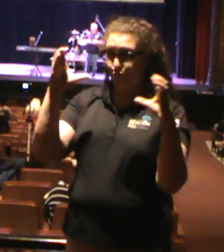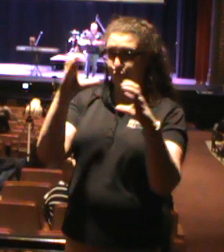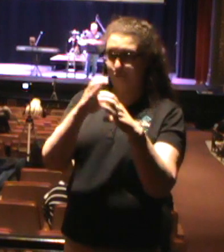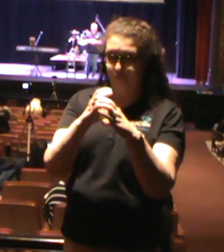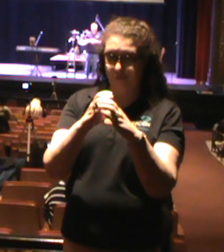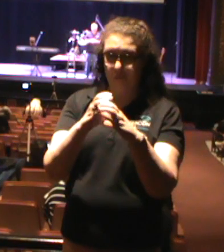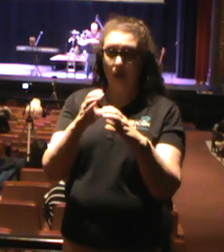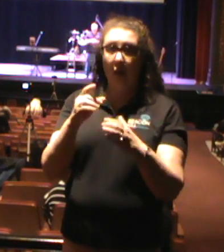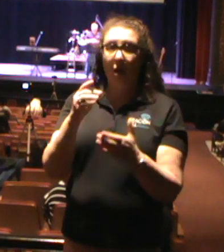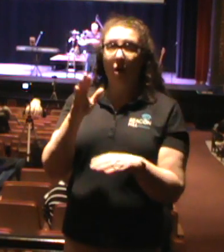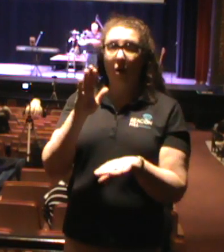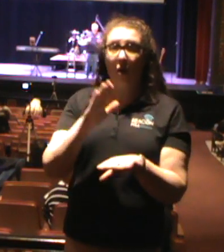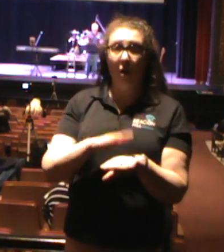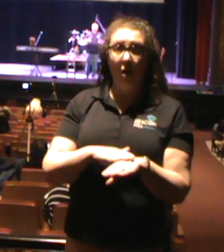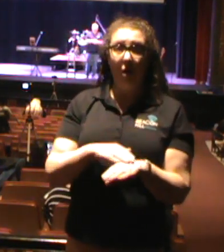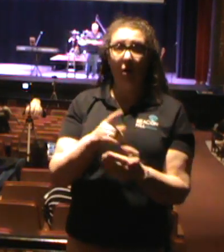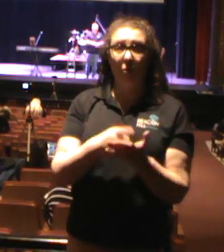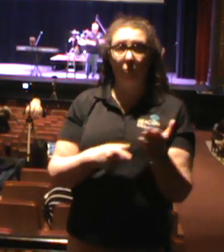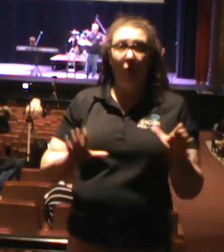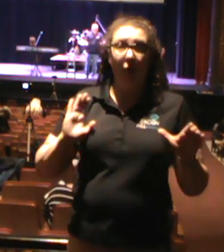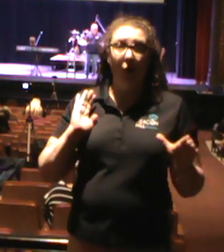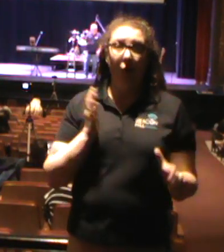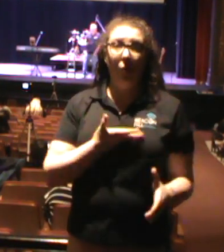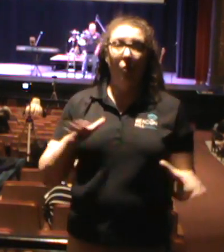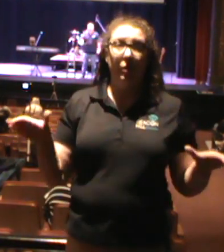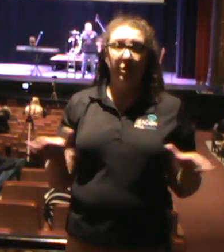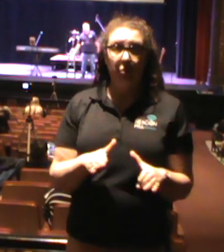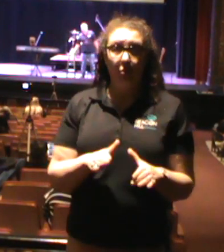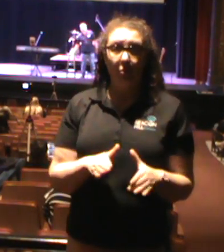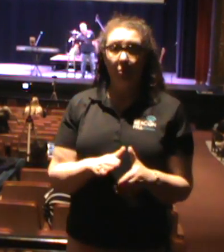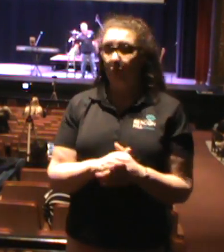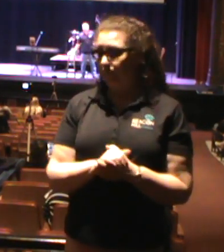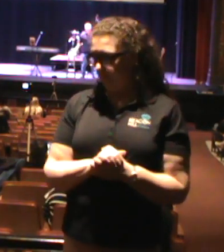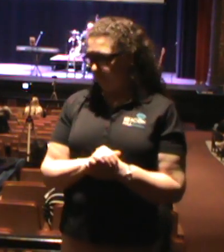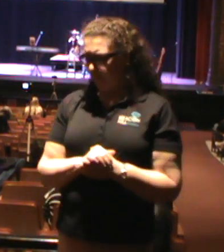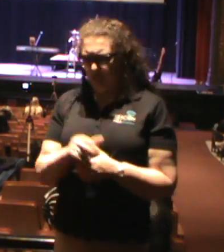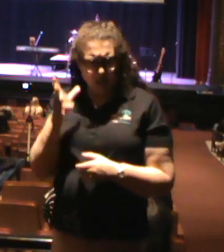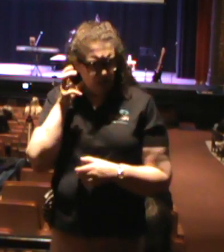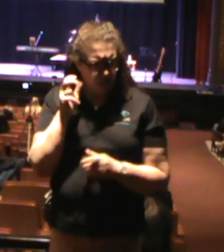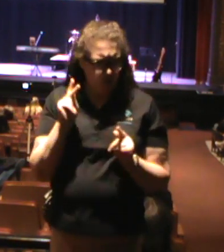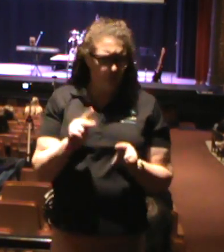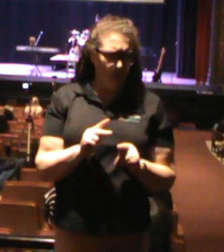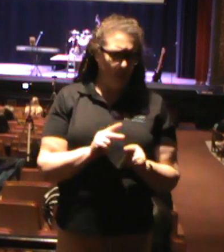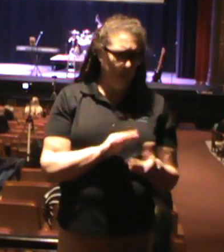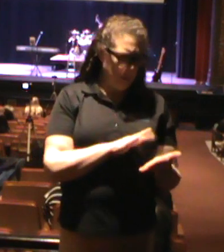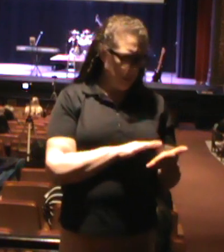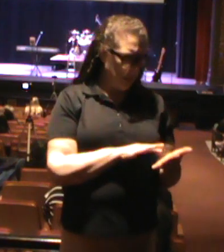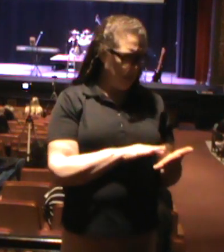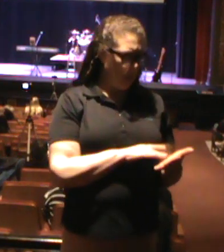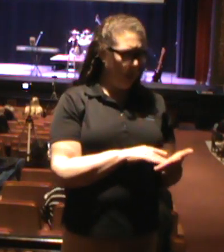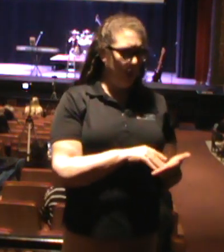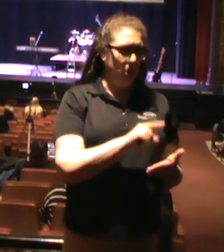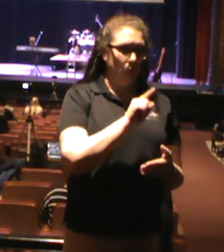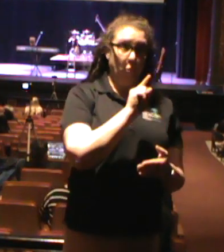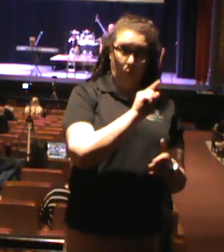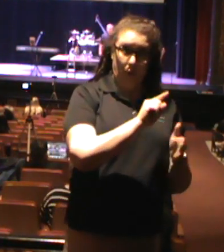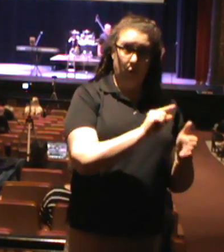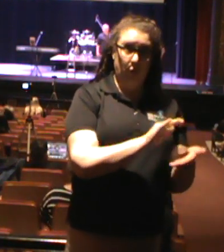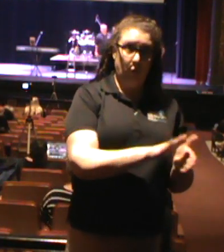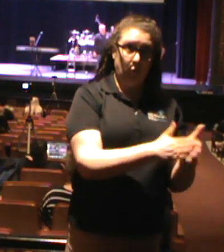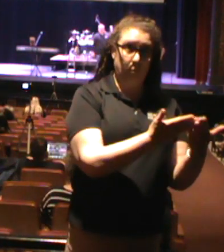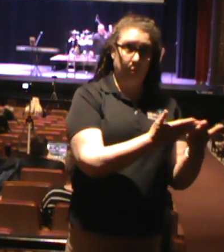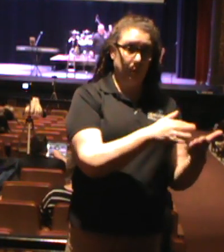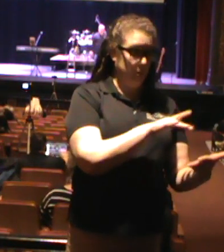here at Beacon Hill. I hear a lot of people going from one book study to one book study. Our books are limited to the 66 that are in this Bible.